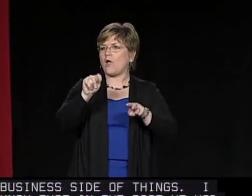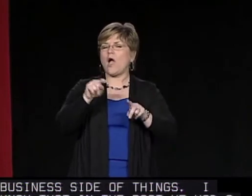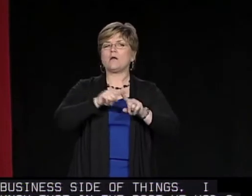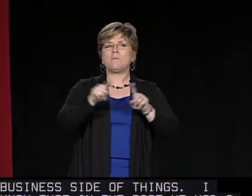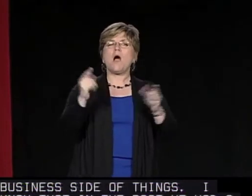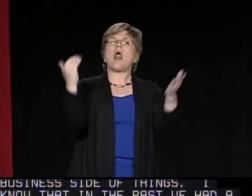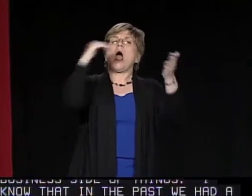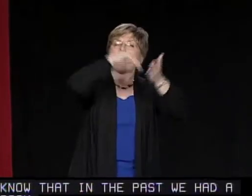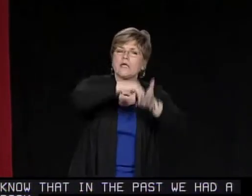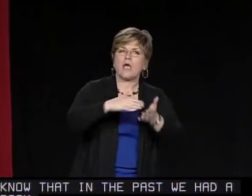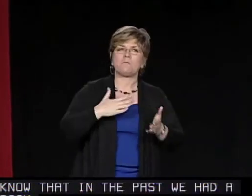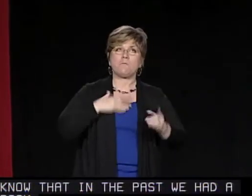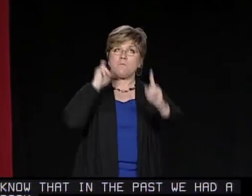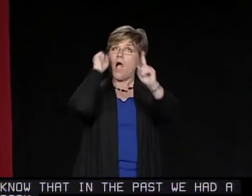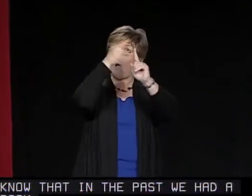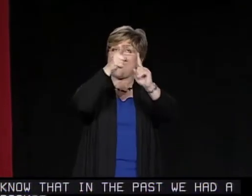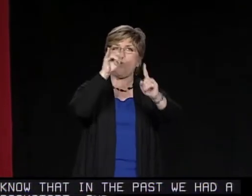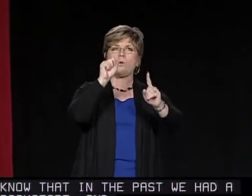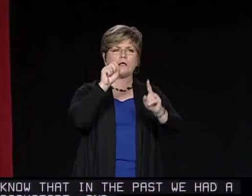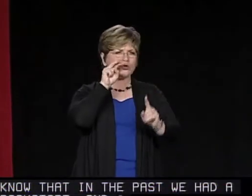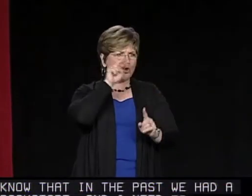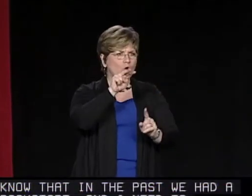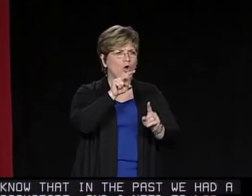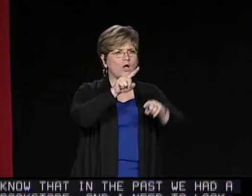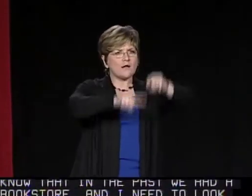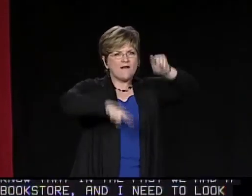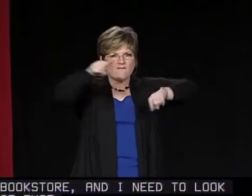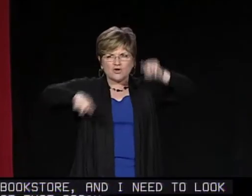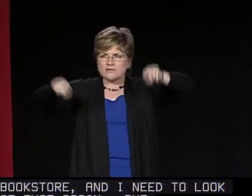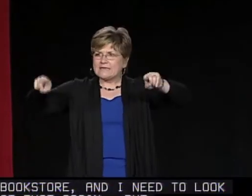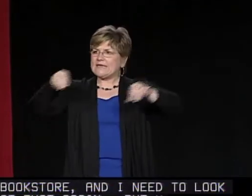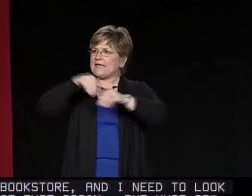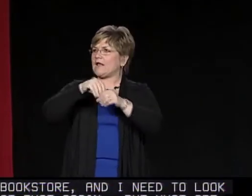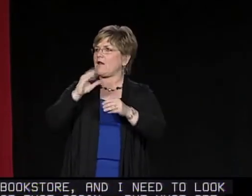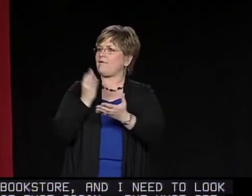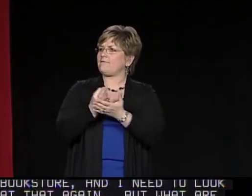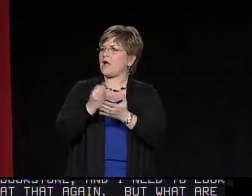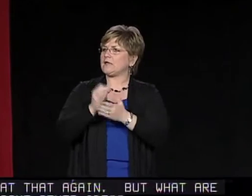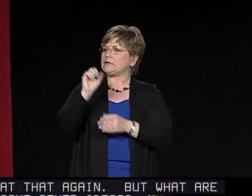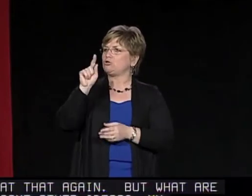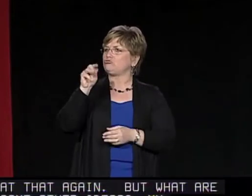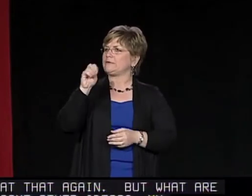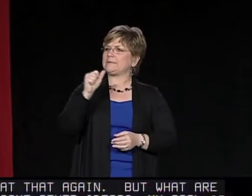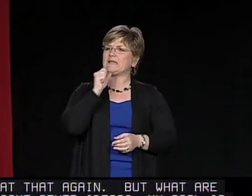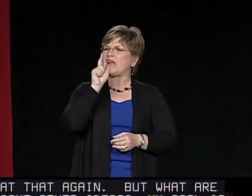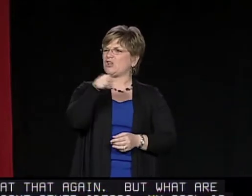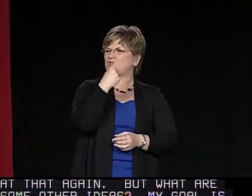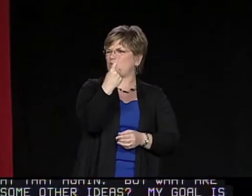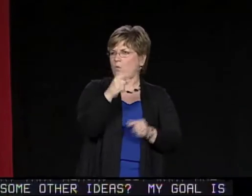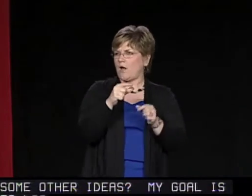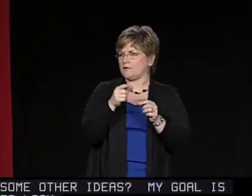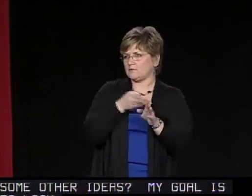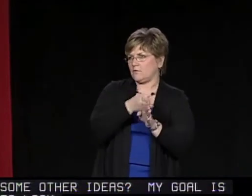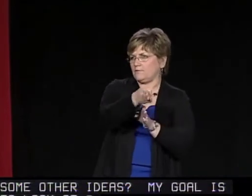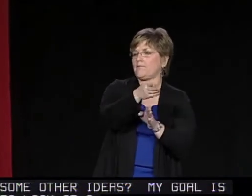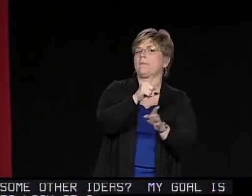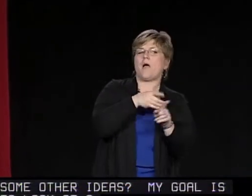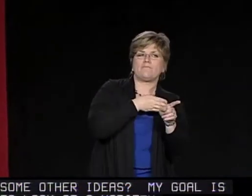And I need to look at that again. But what are some other ideas? My goal is to look at a variety of different ideas. And not